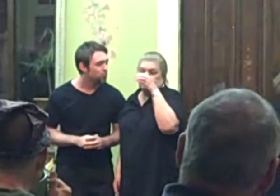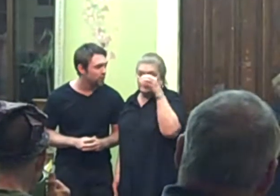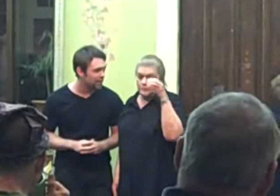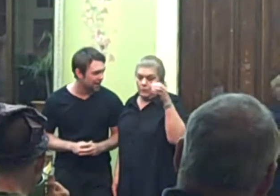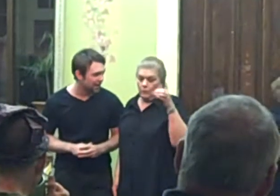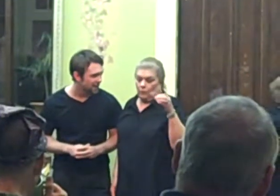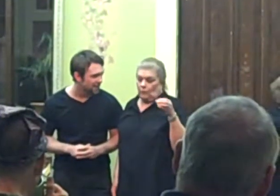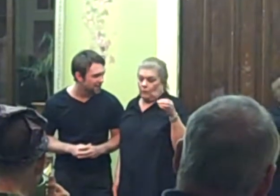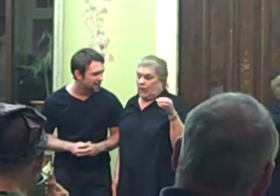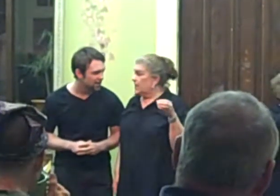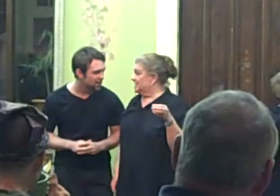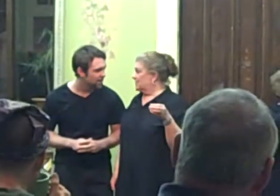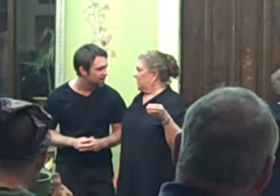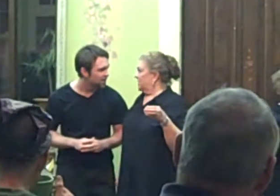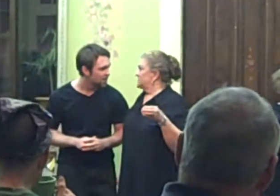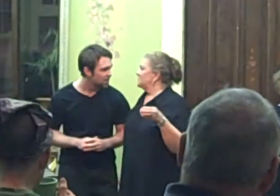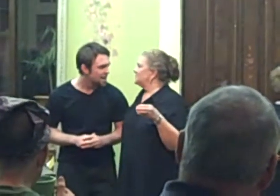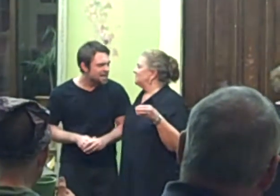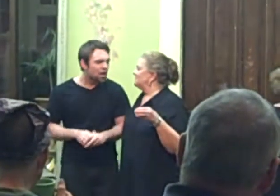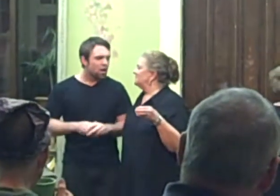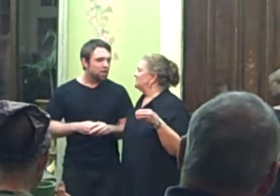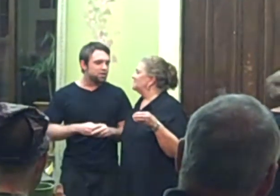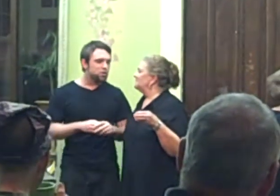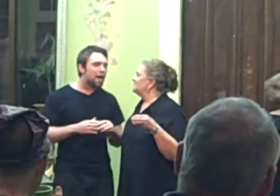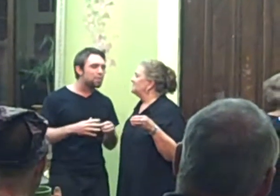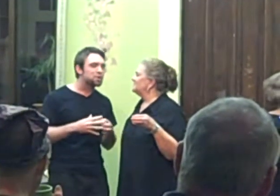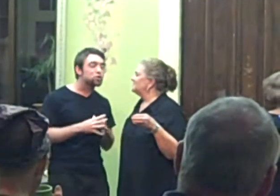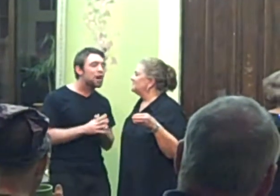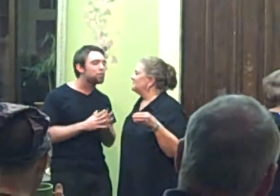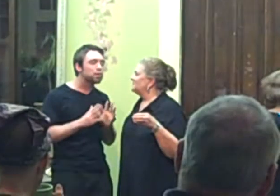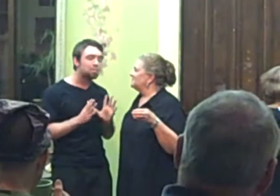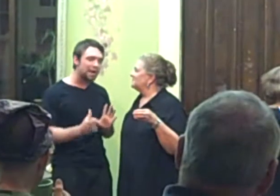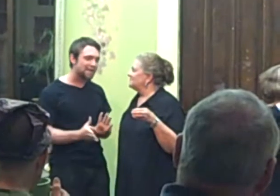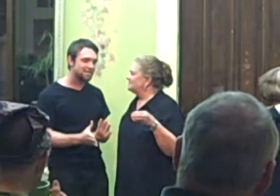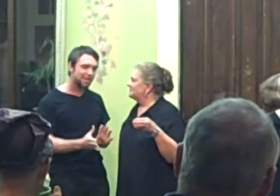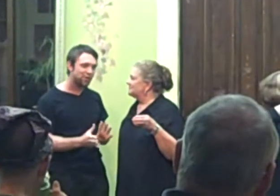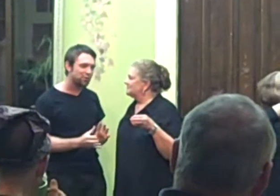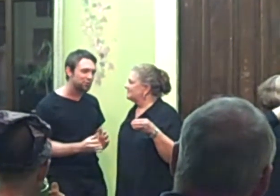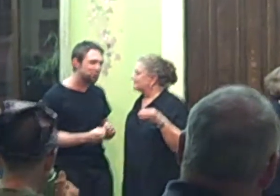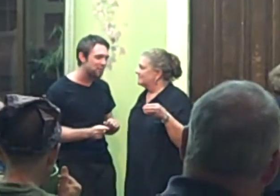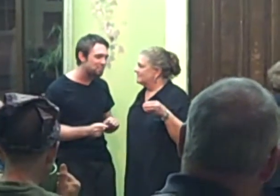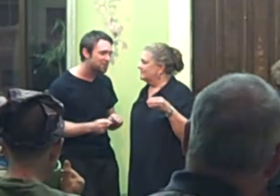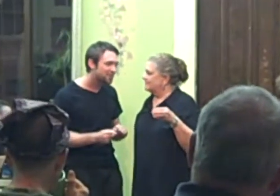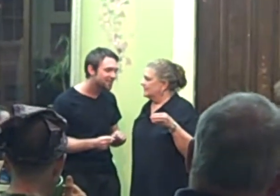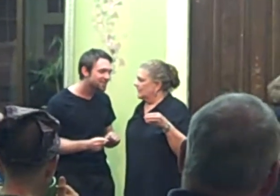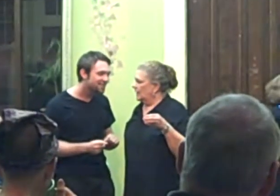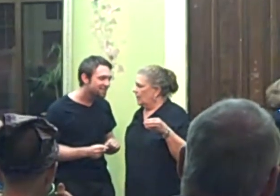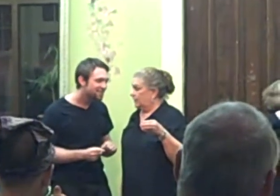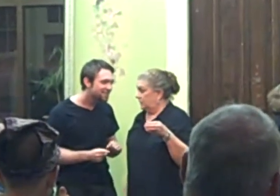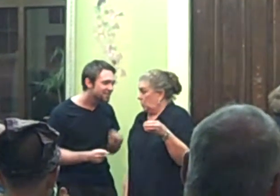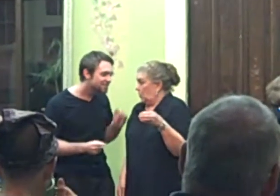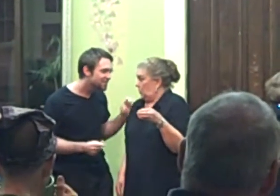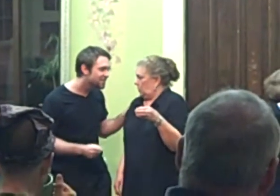Really? Yes, quite. Now, did you happen to travel with plastic on your trip? Well, of course.